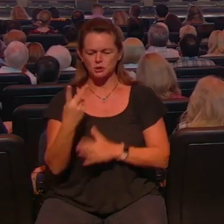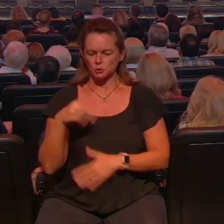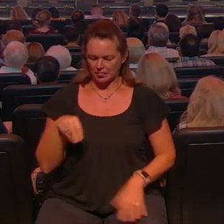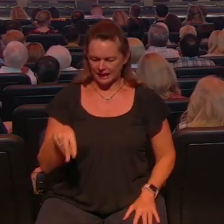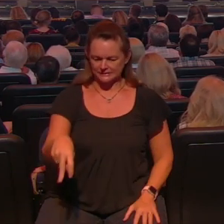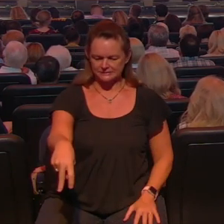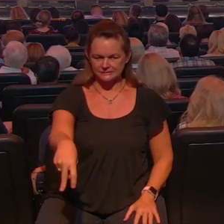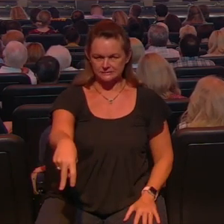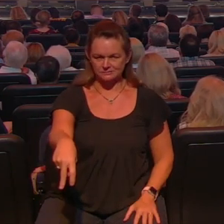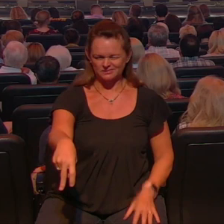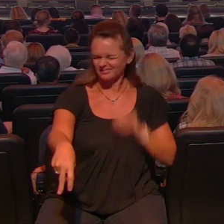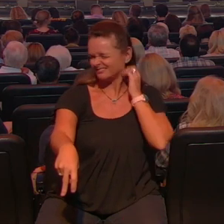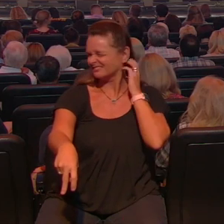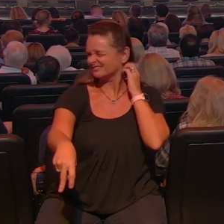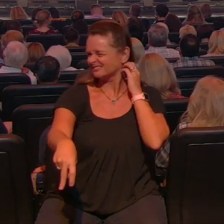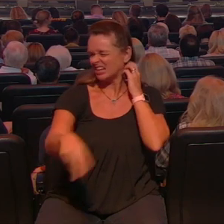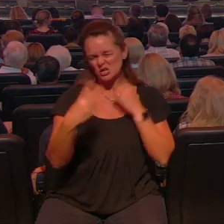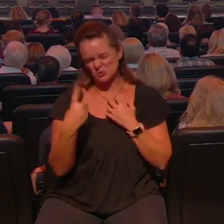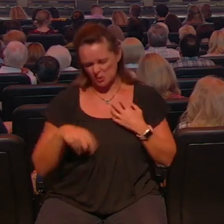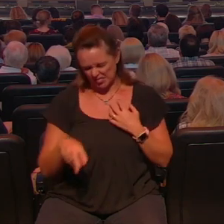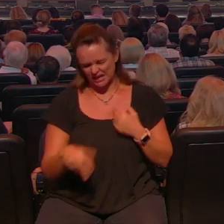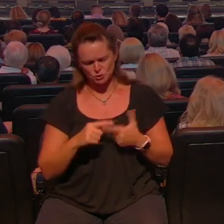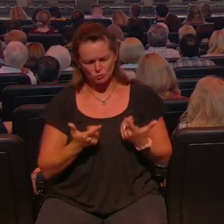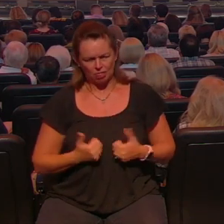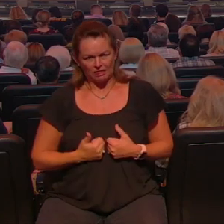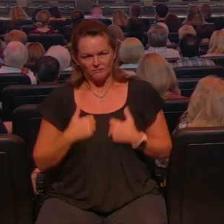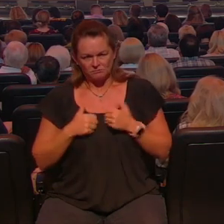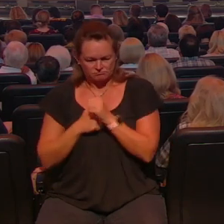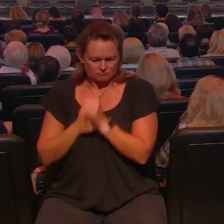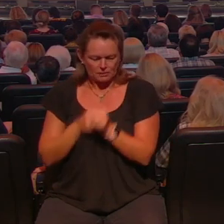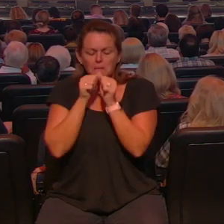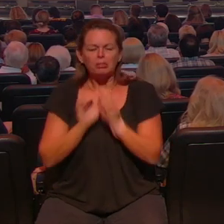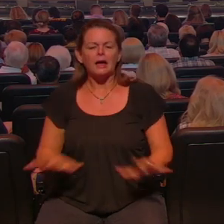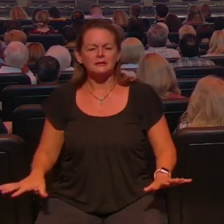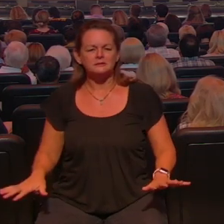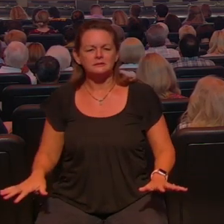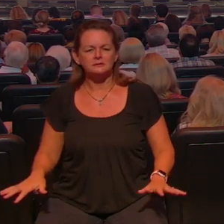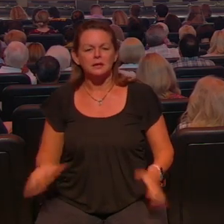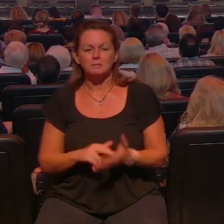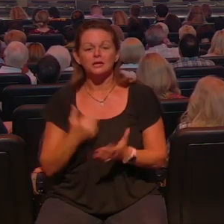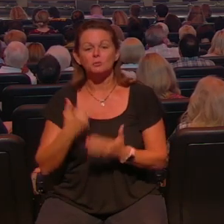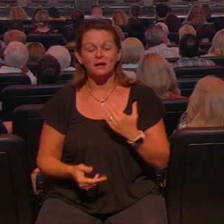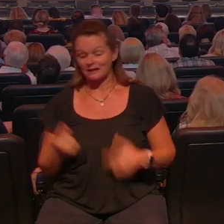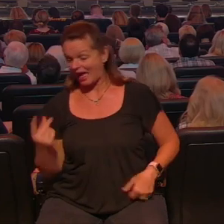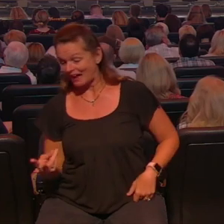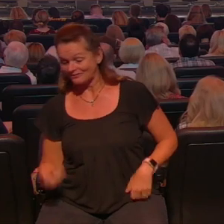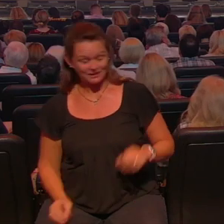to live a blessed life or beyond blessed life and here's what I mean by that generosity and stewardship it